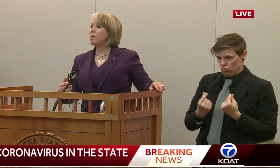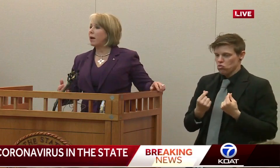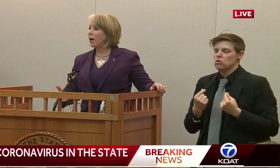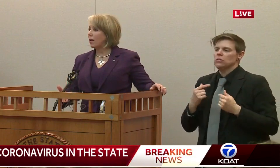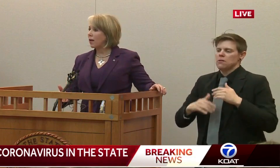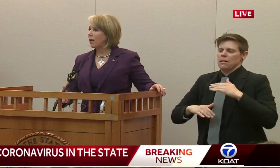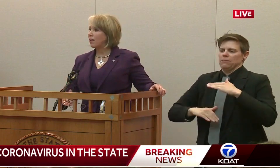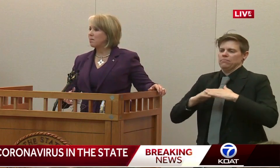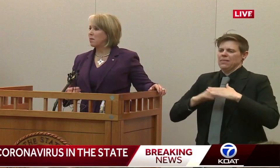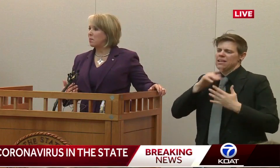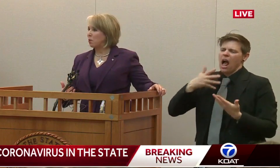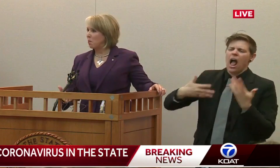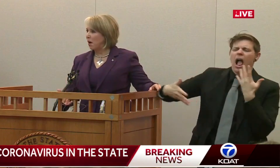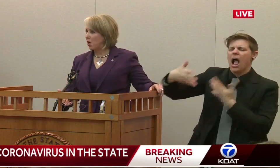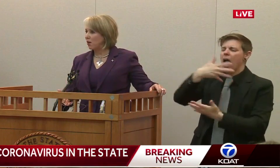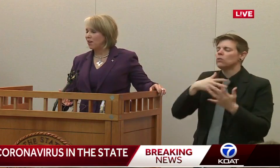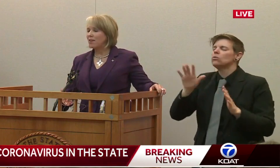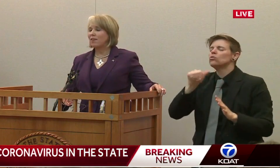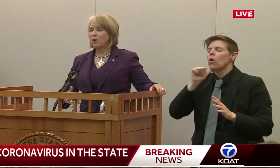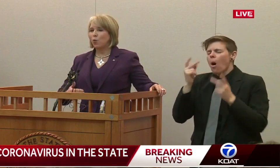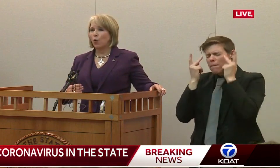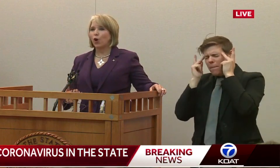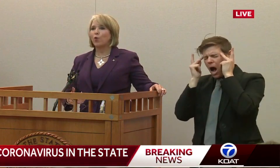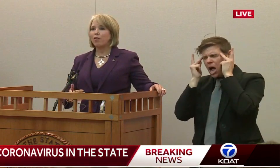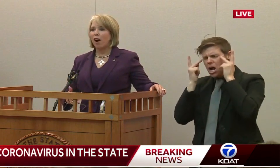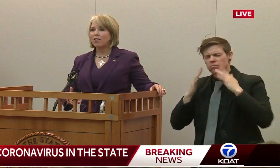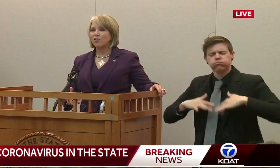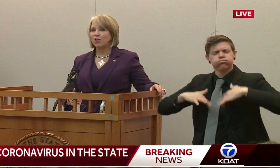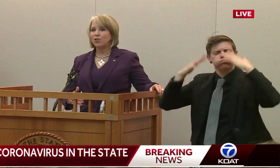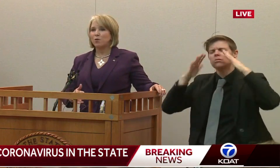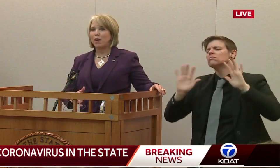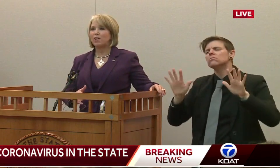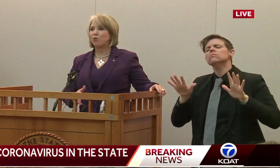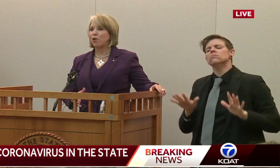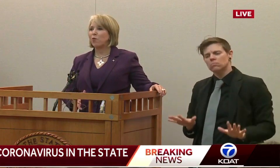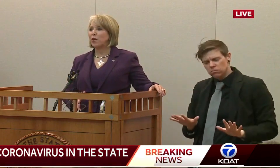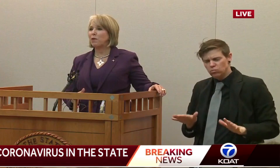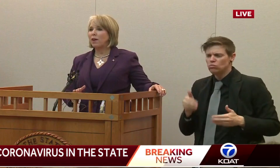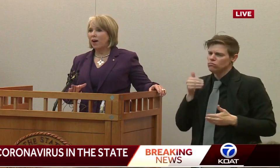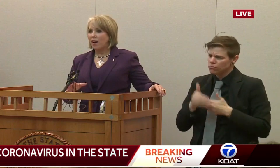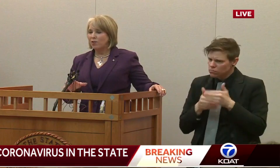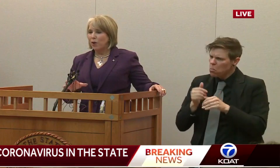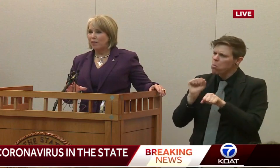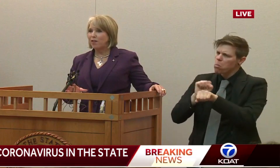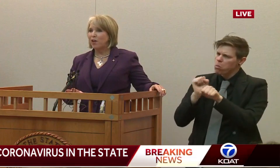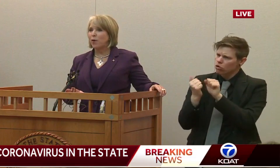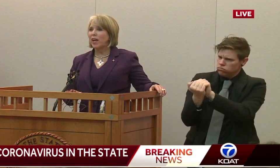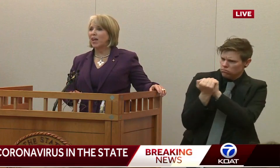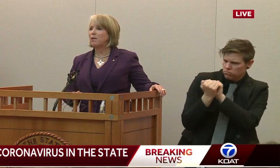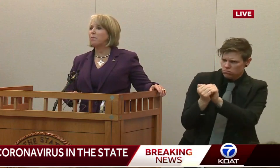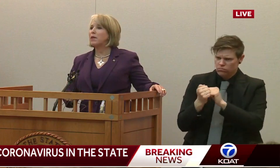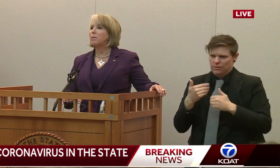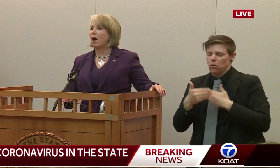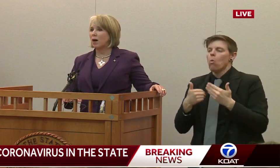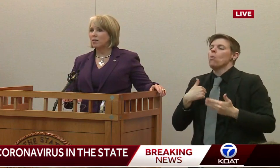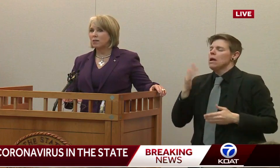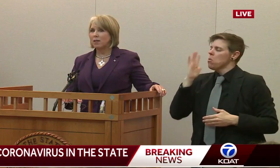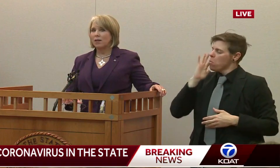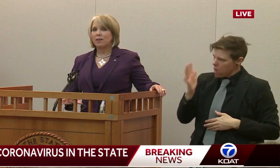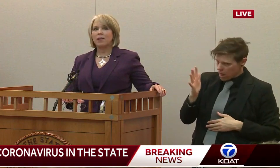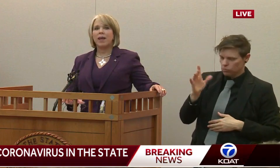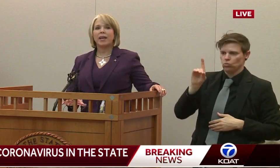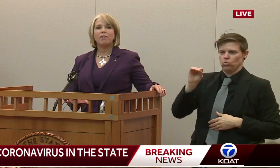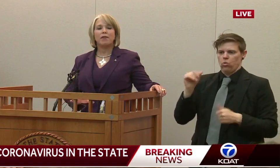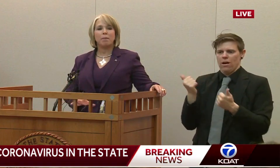Do not panic. Be prepared. Work with us to make sure that we do everything we can to minimize